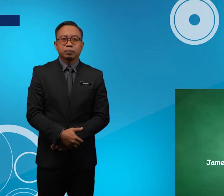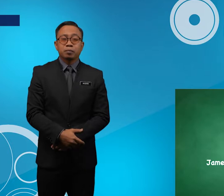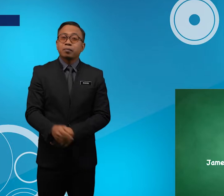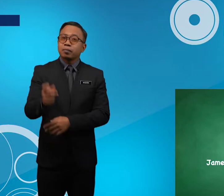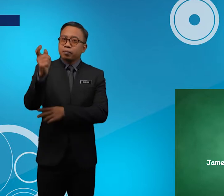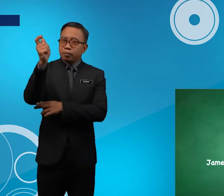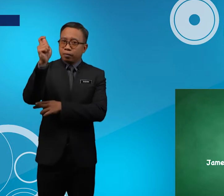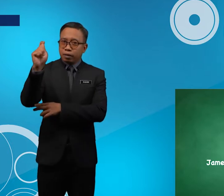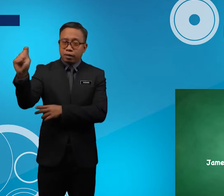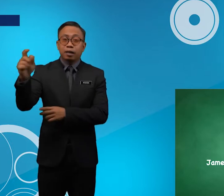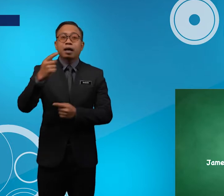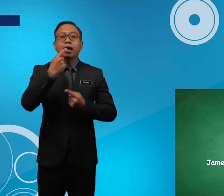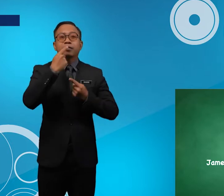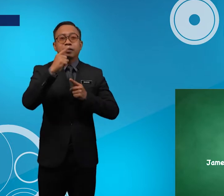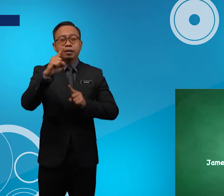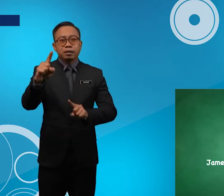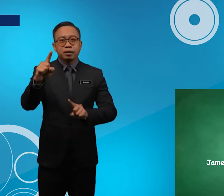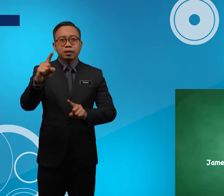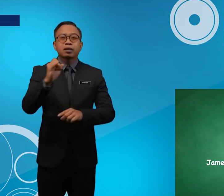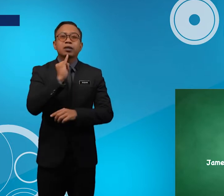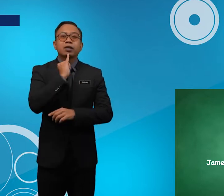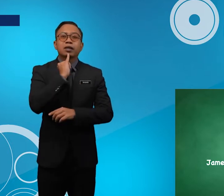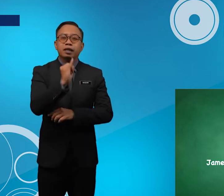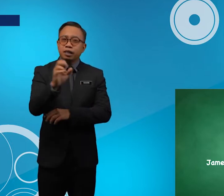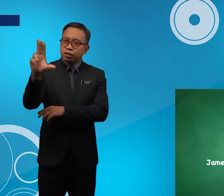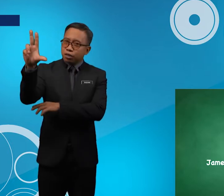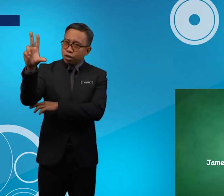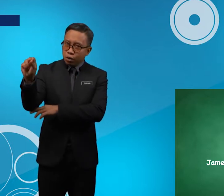The Answer Is No